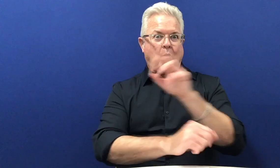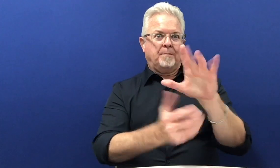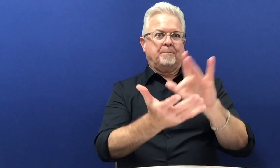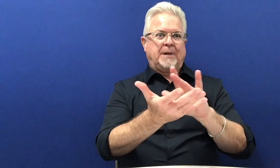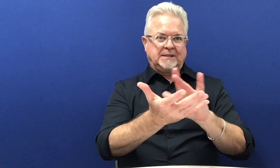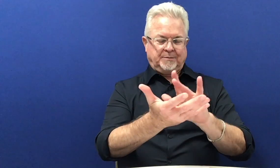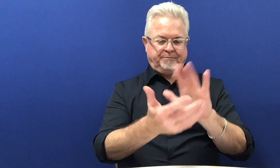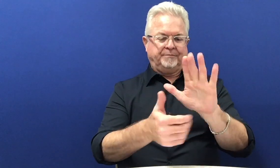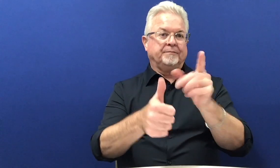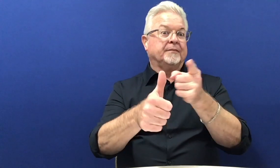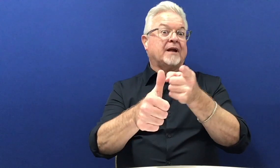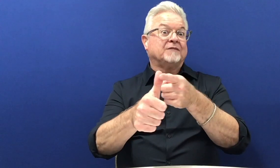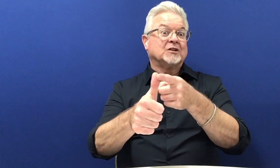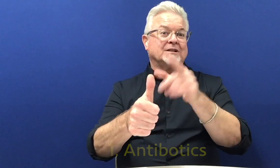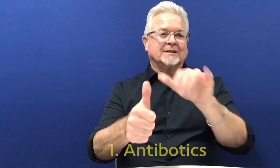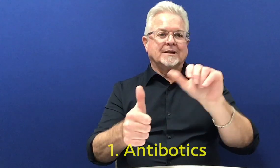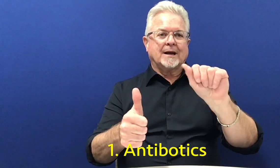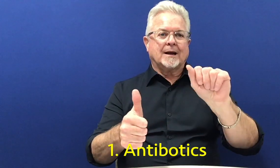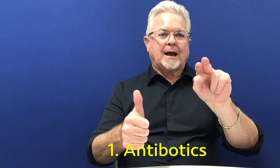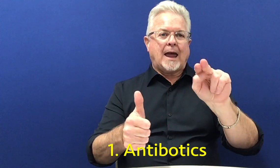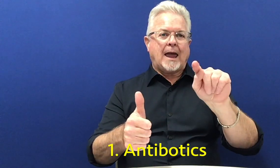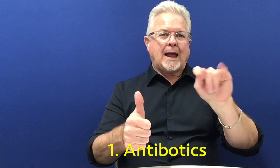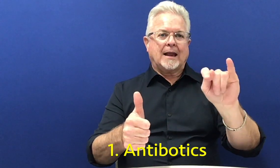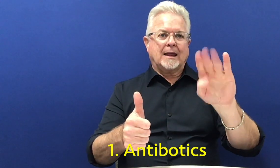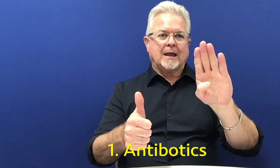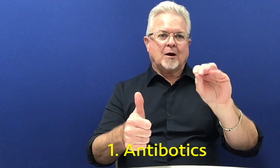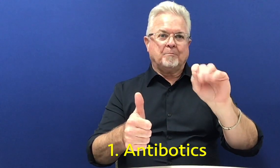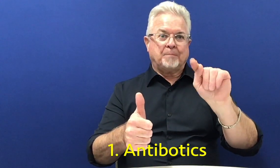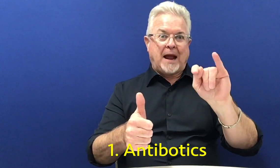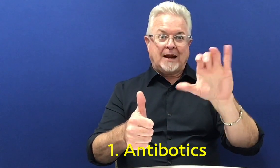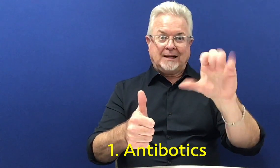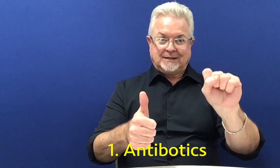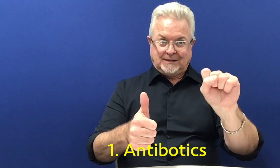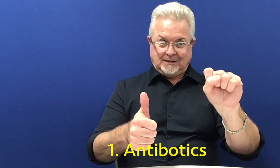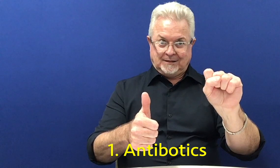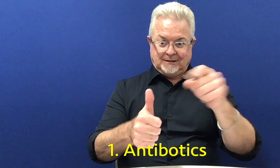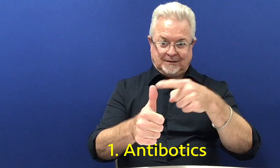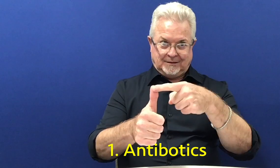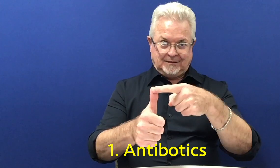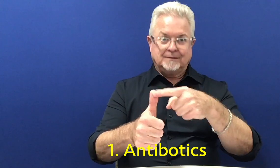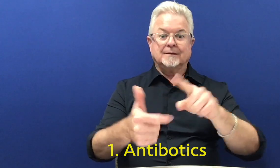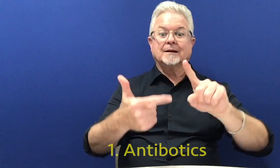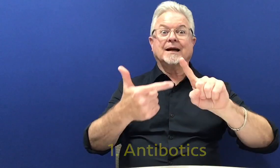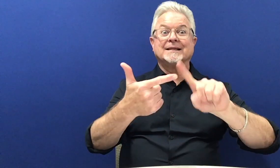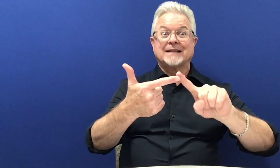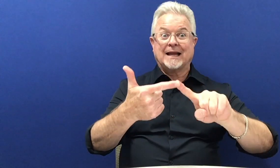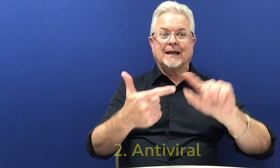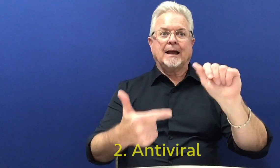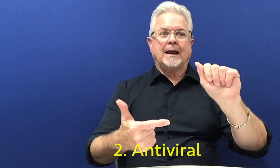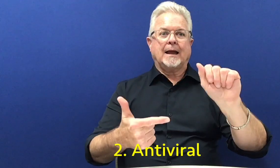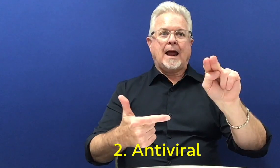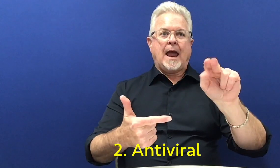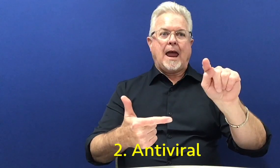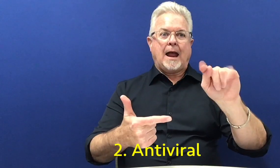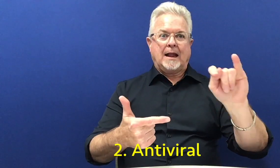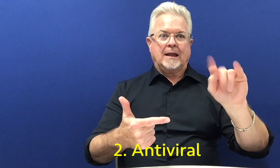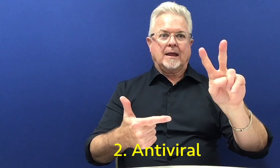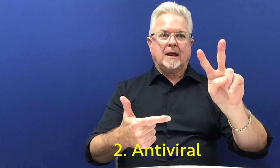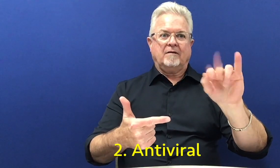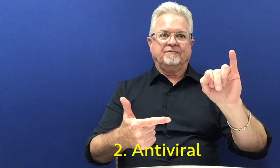identify for medication. Firstly, you can get antibiotics. And there's another category of